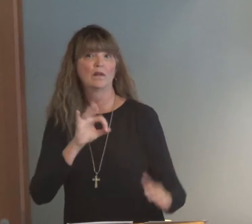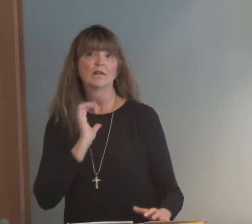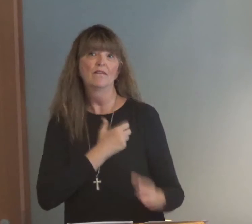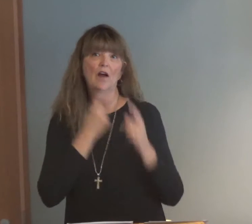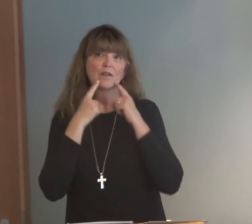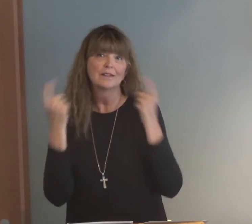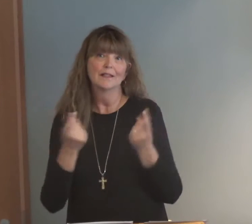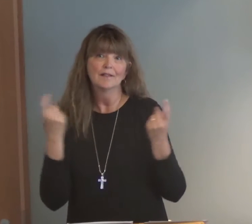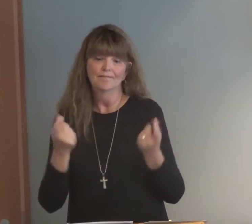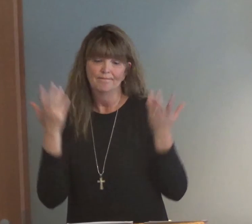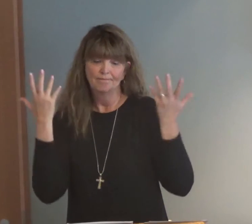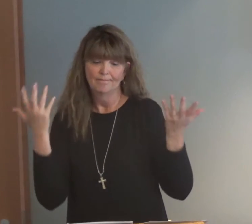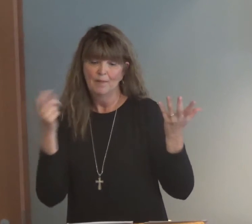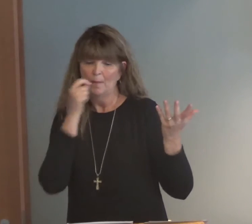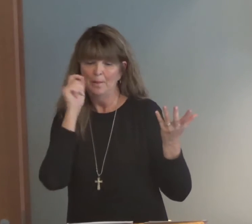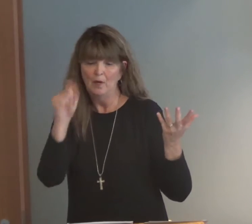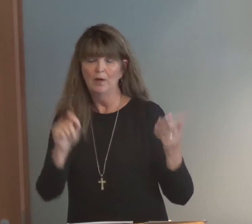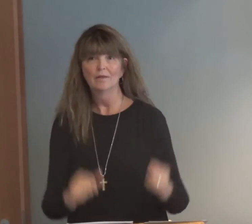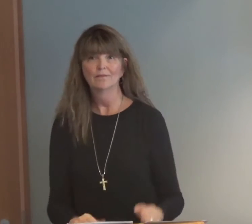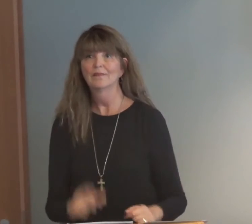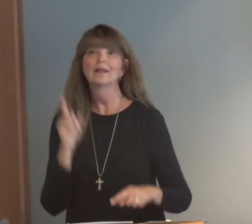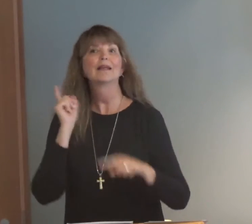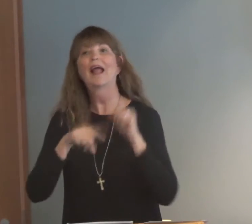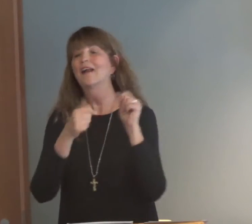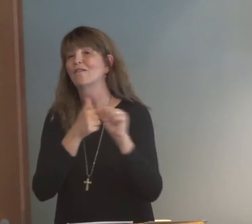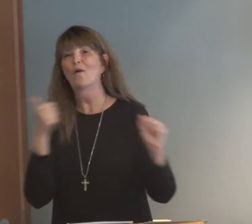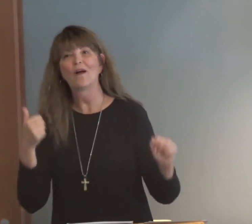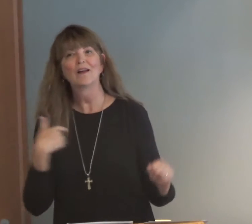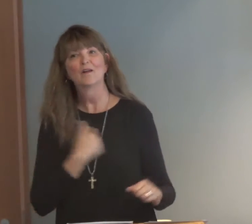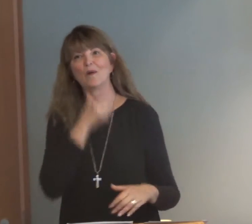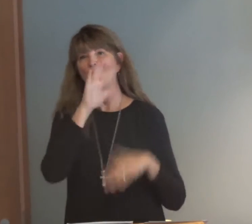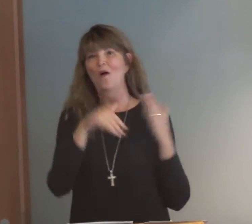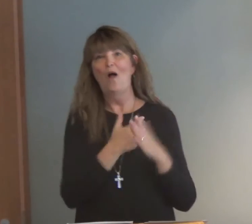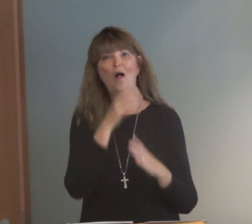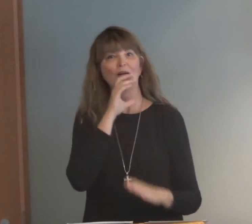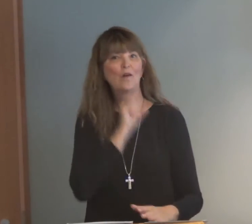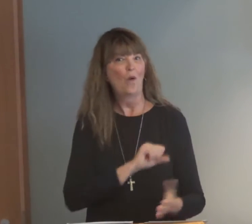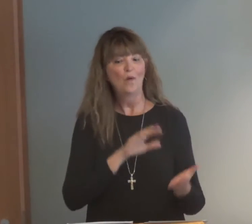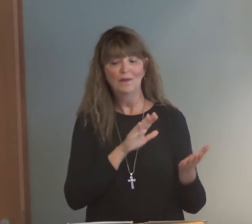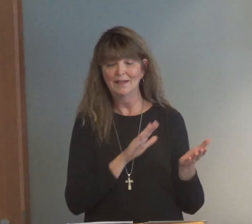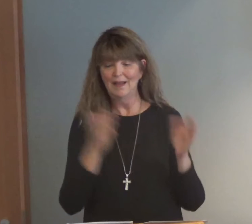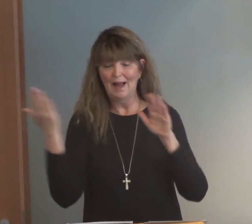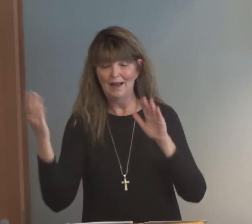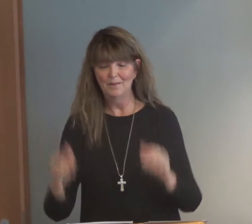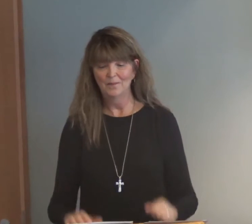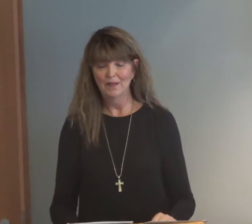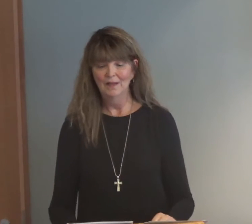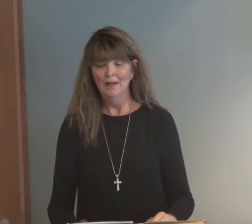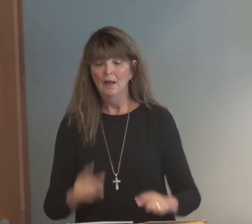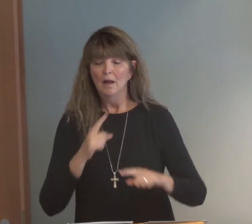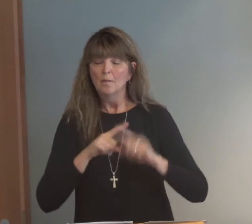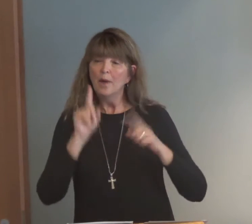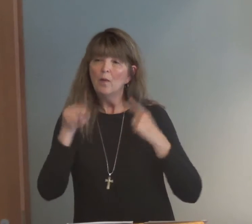Age and death is a consequence of our sin, and that's just the way it is. We can't avoid it. We're all going to age, we're all going to die.